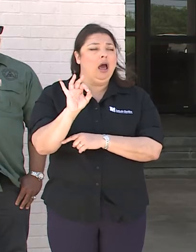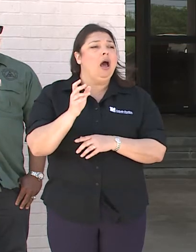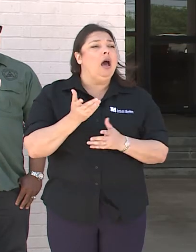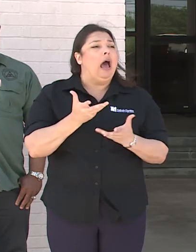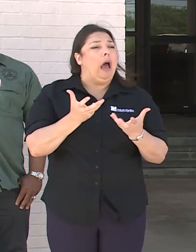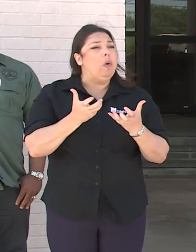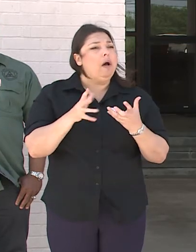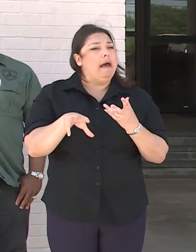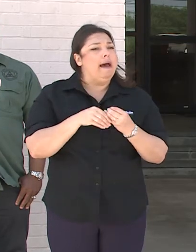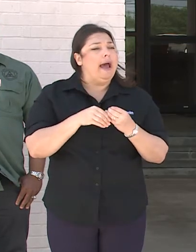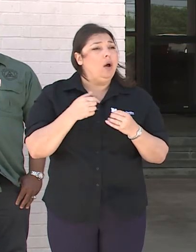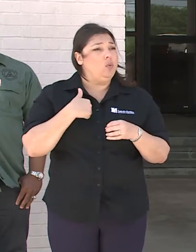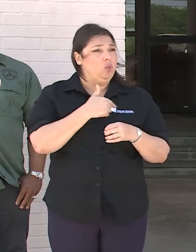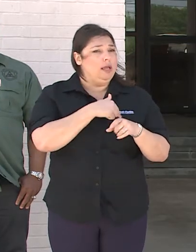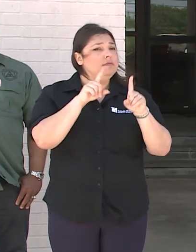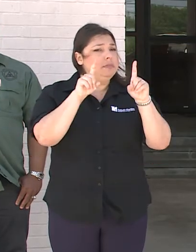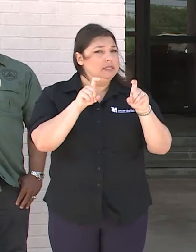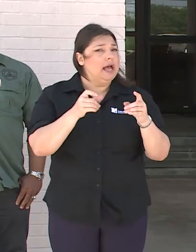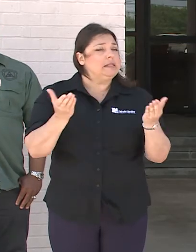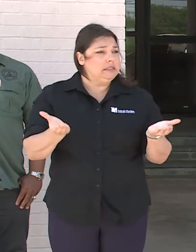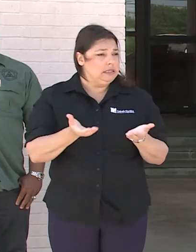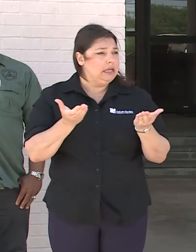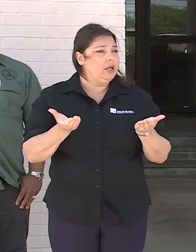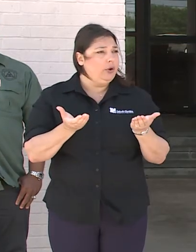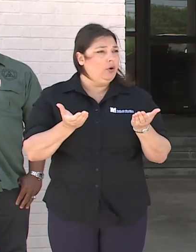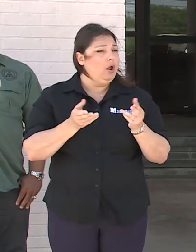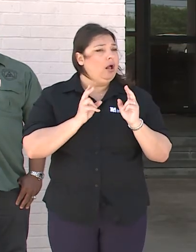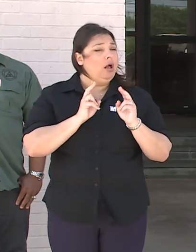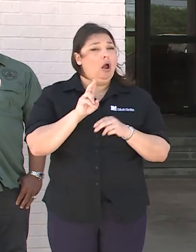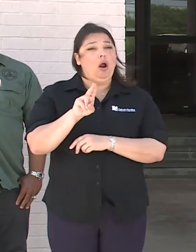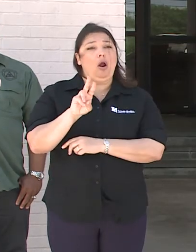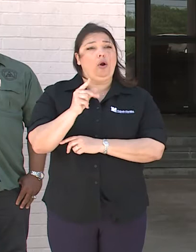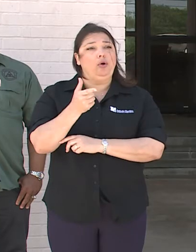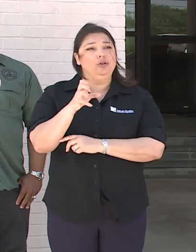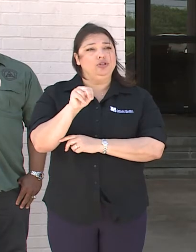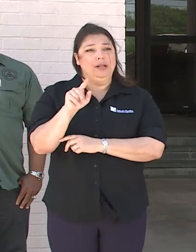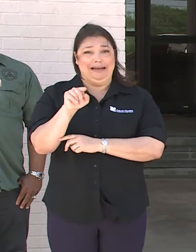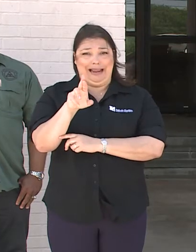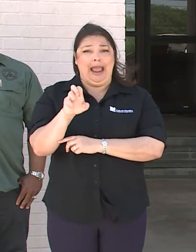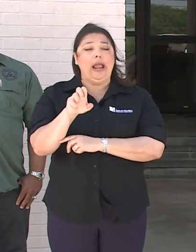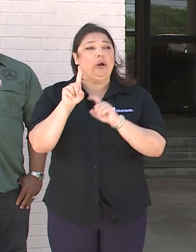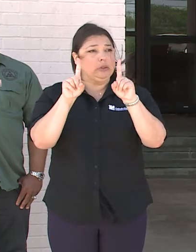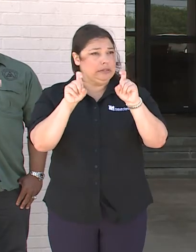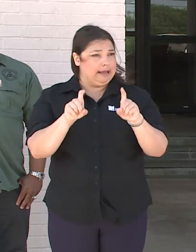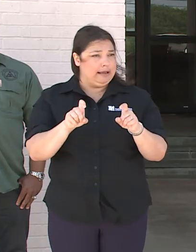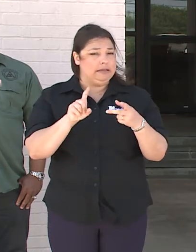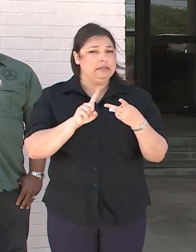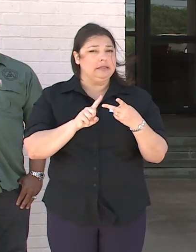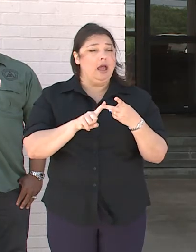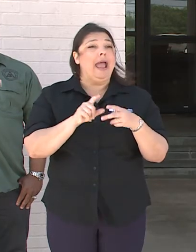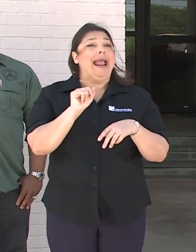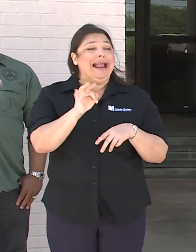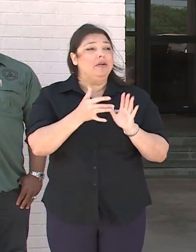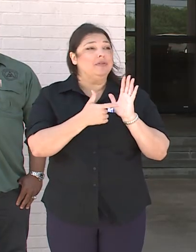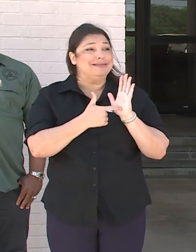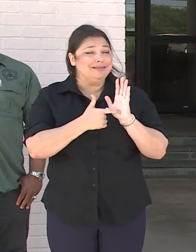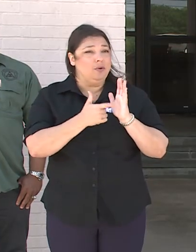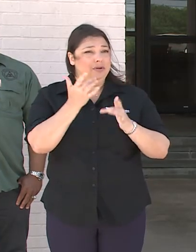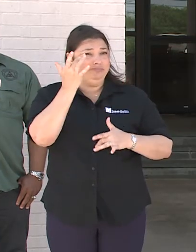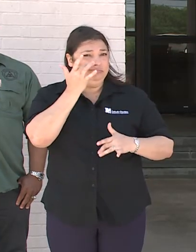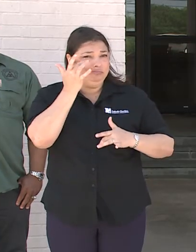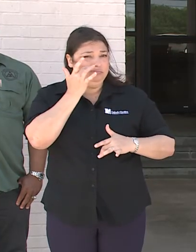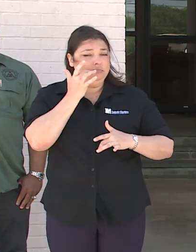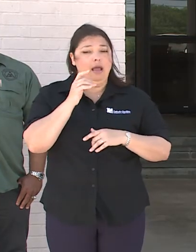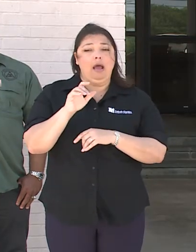this, we have been testing here in St. John. Our urgent care facility has been testing symptomatic patients. Our